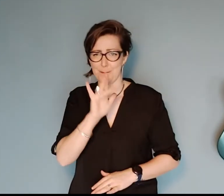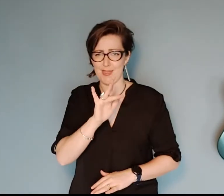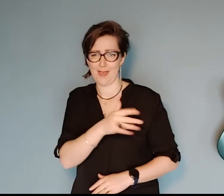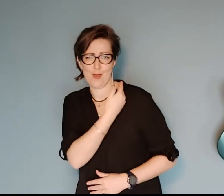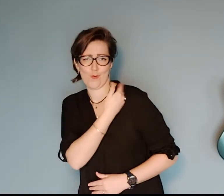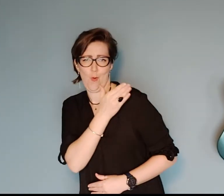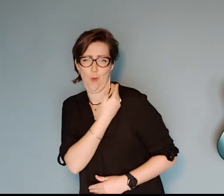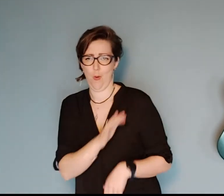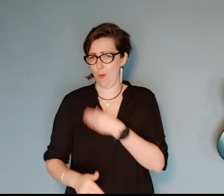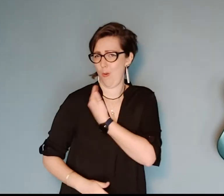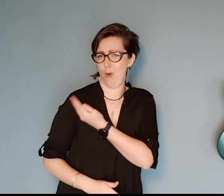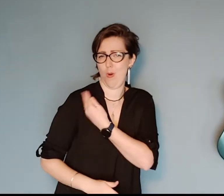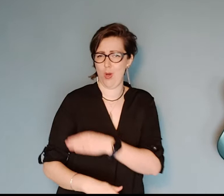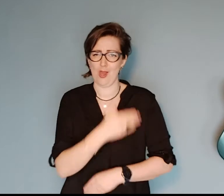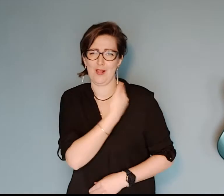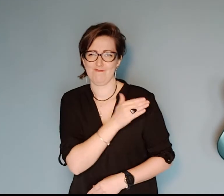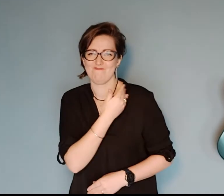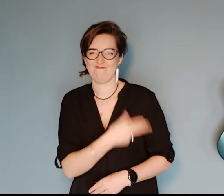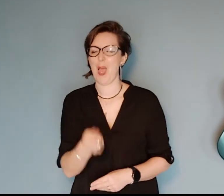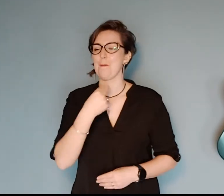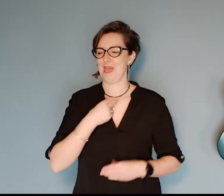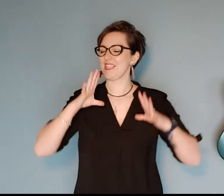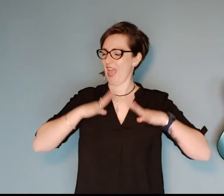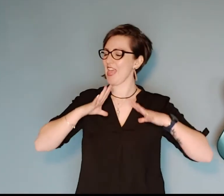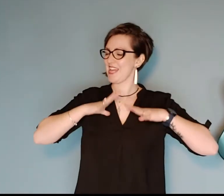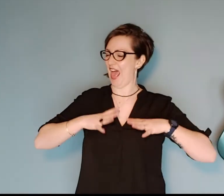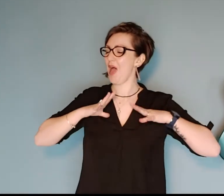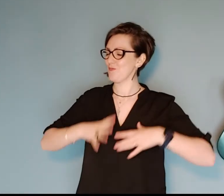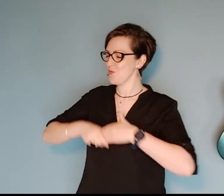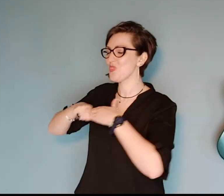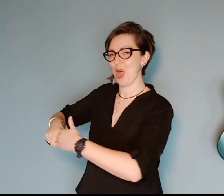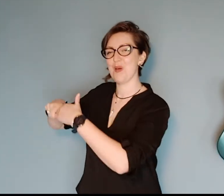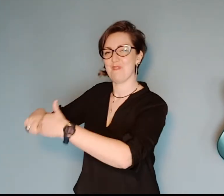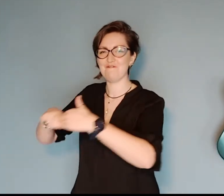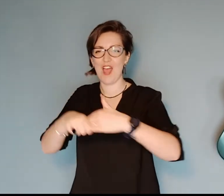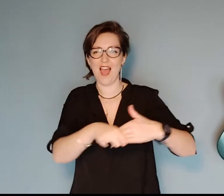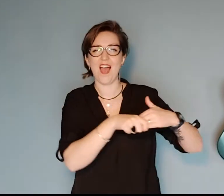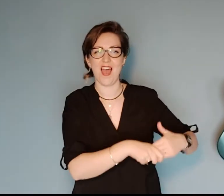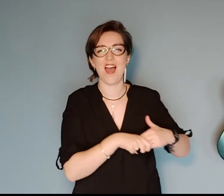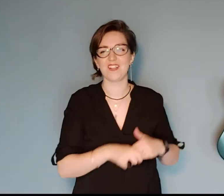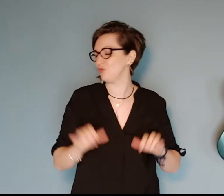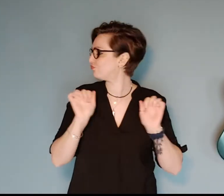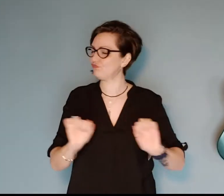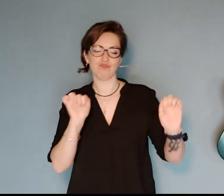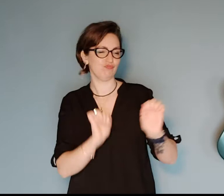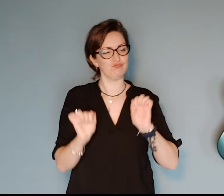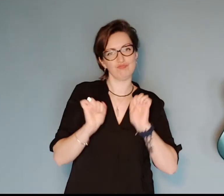being cool I'm big hanging out without a concern I can't wait